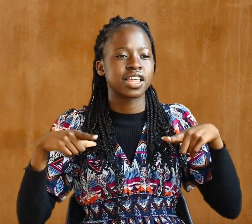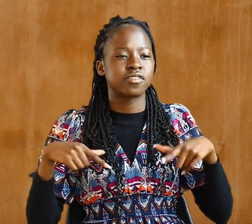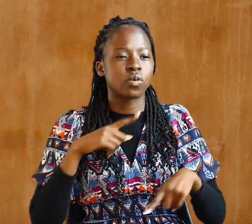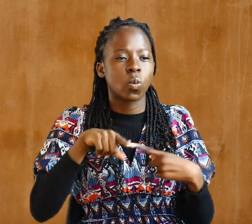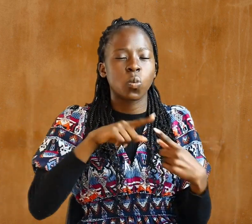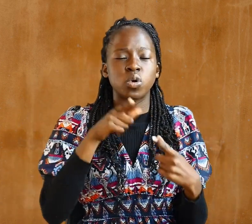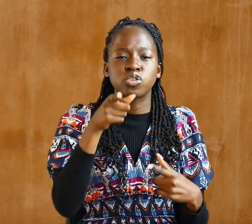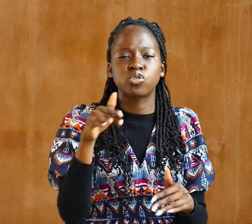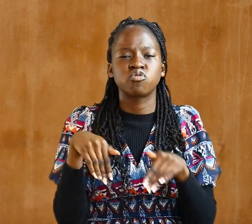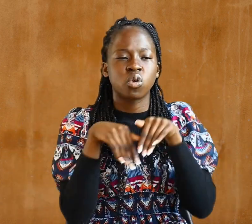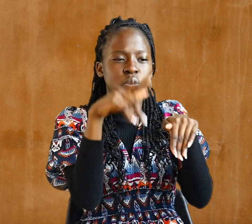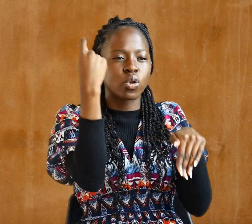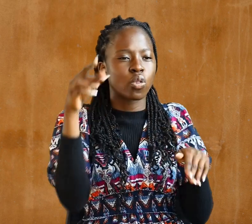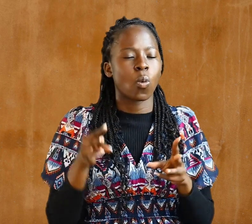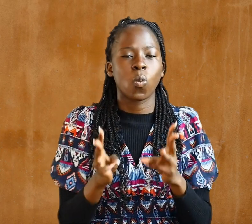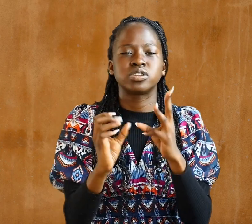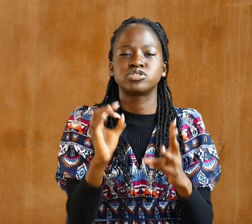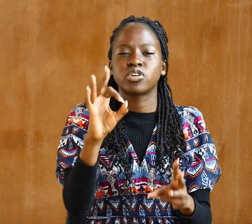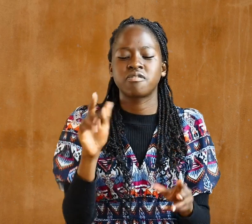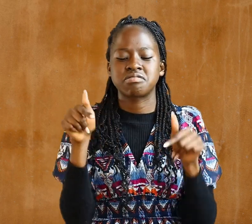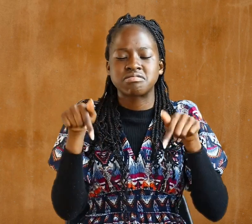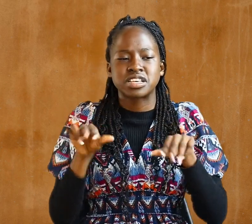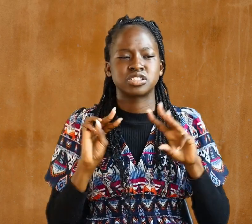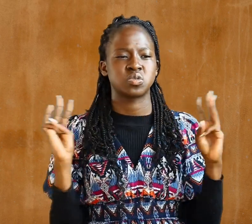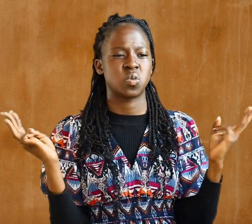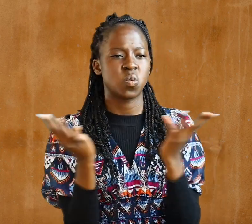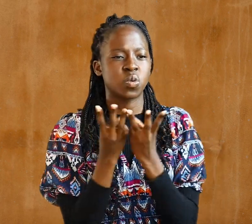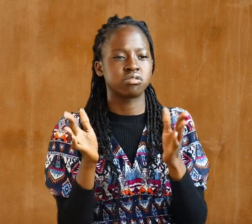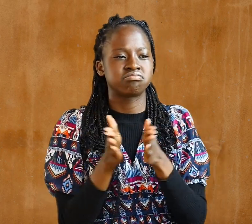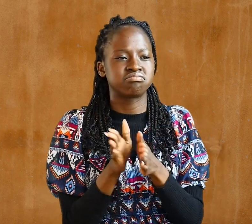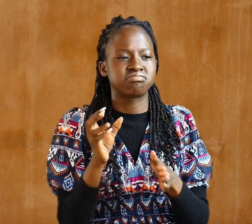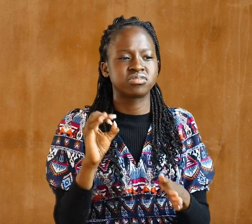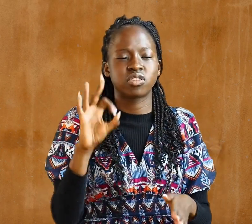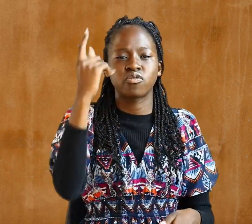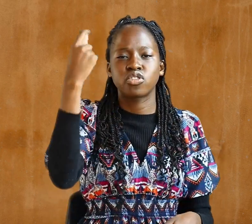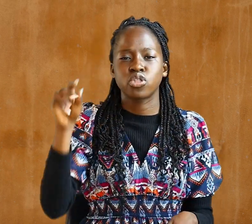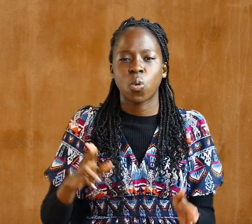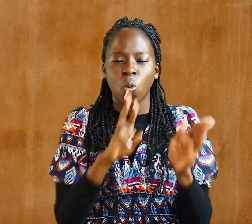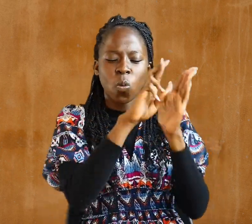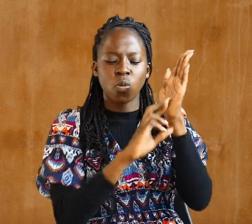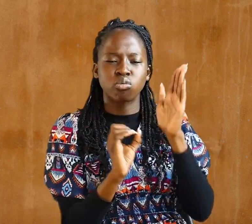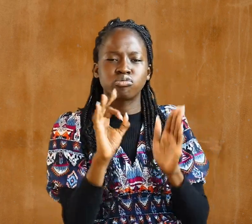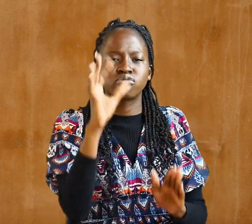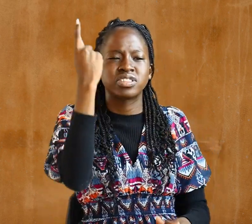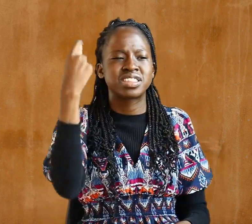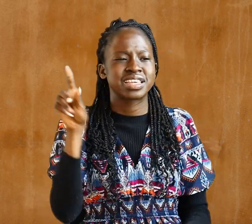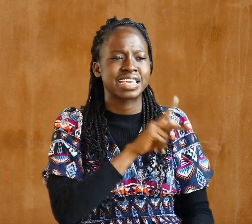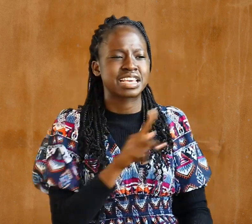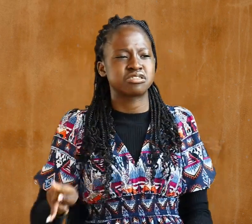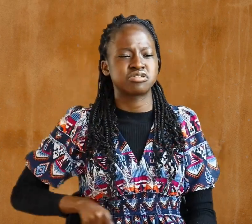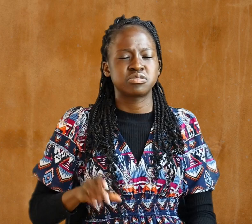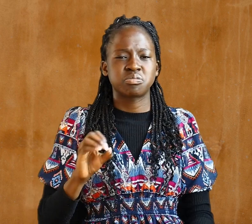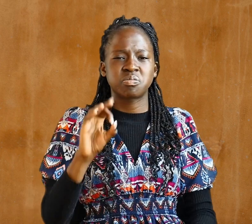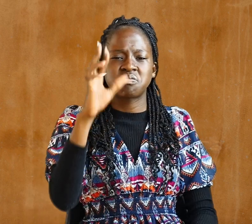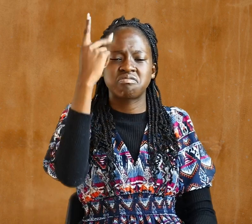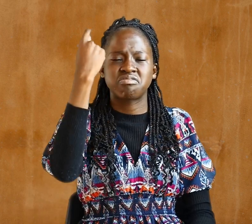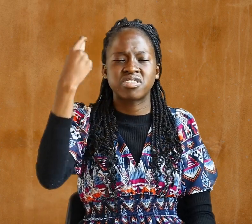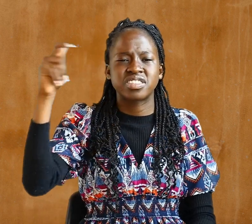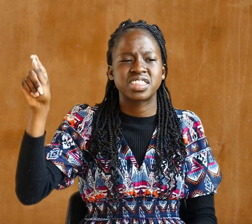when you followed the ways of this world, and of the ruler of the kingdom of the air, the spirit